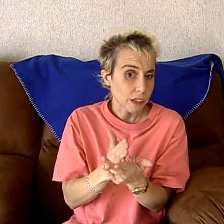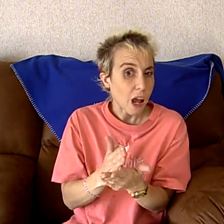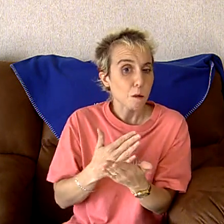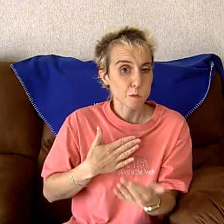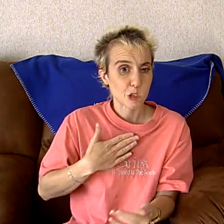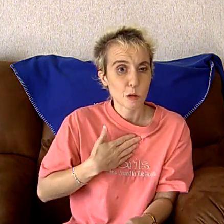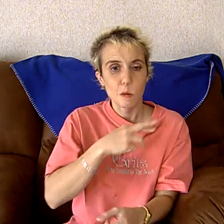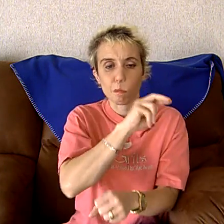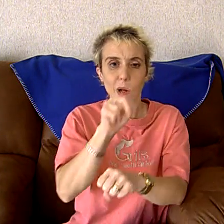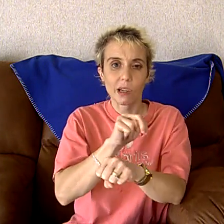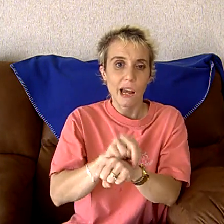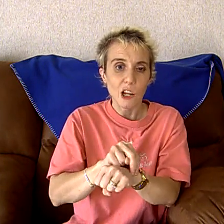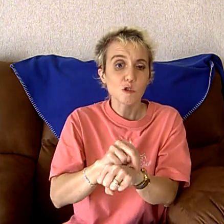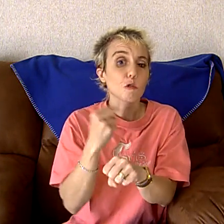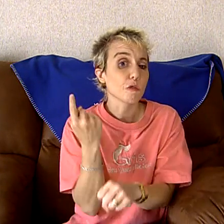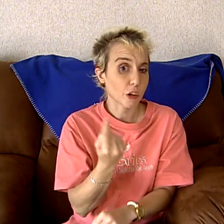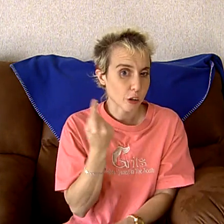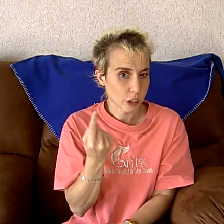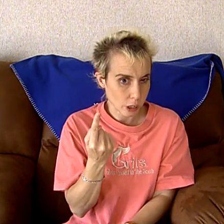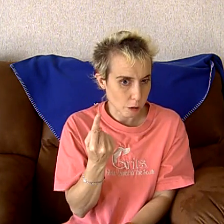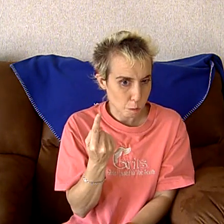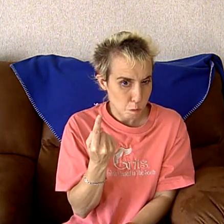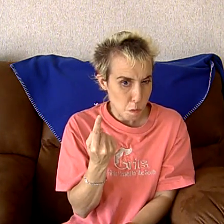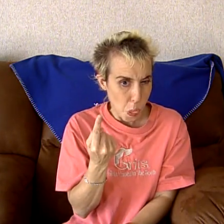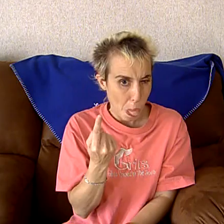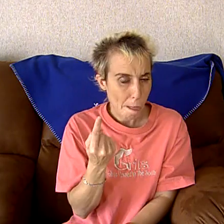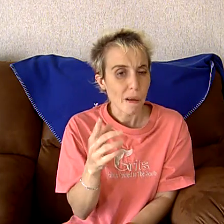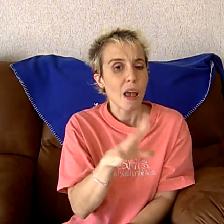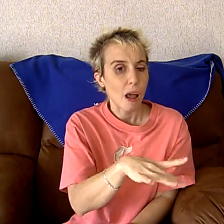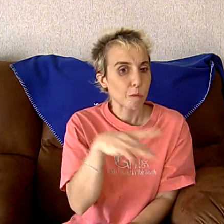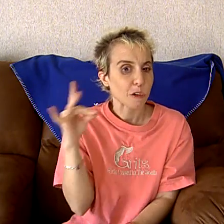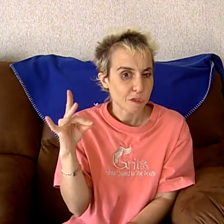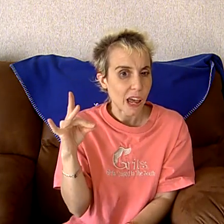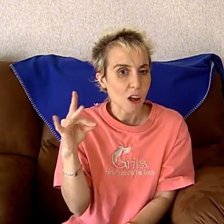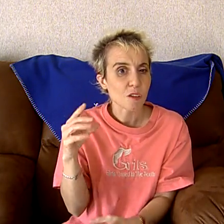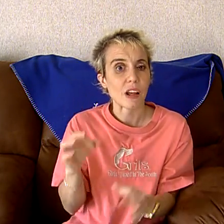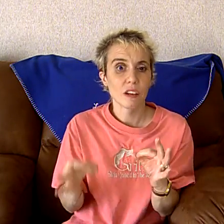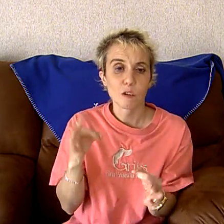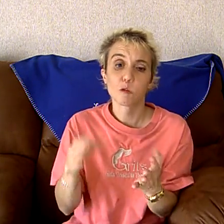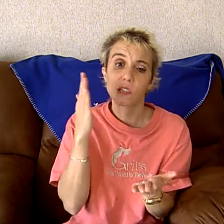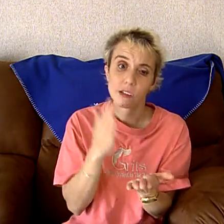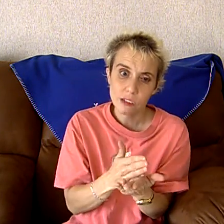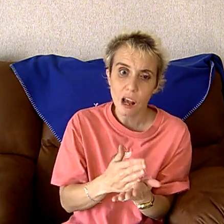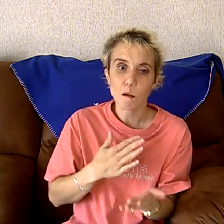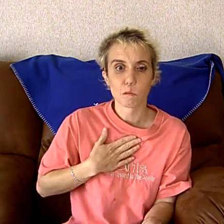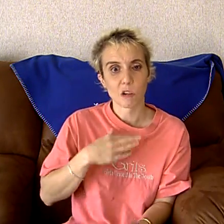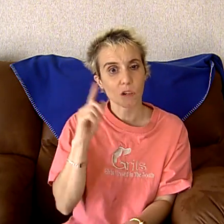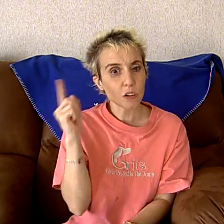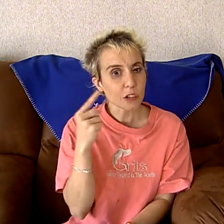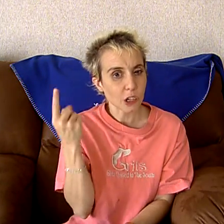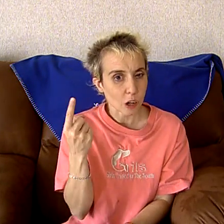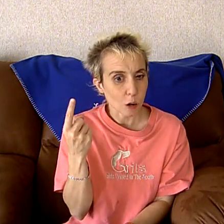stops my natural vertigo. And we found that if we stop my vertigo,